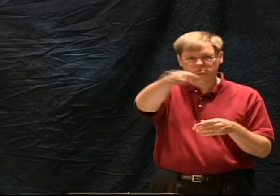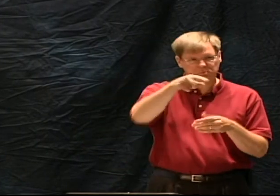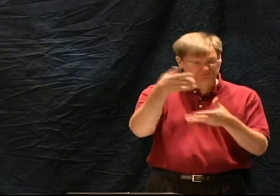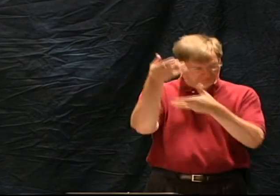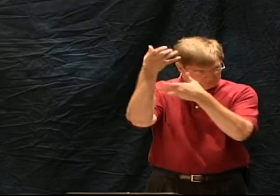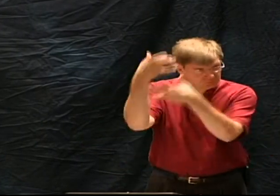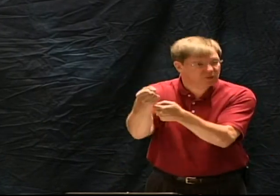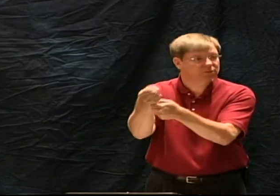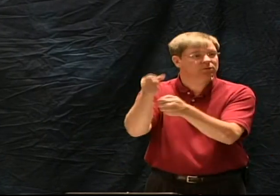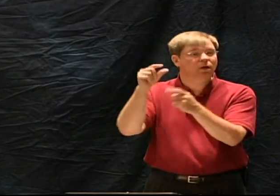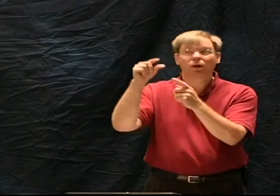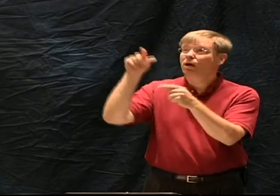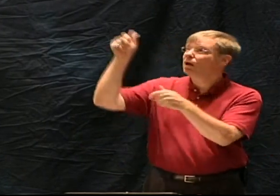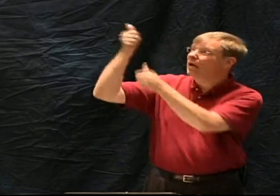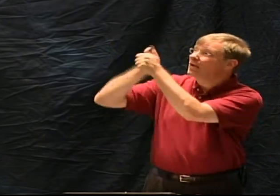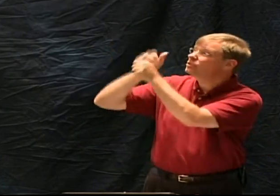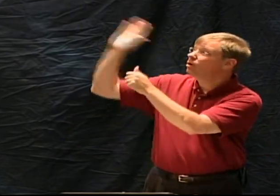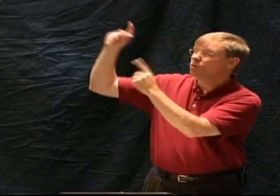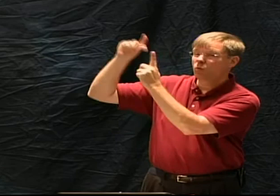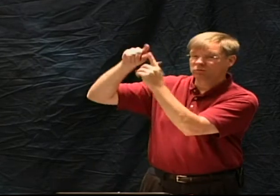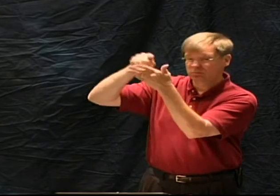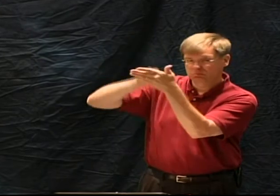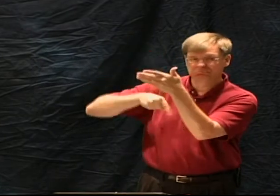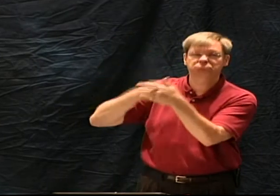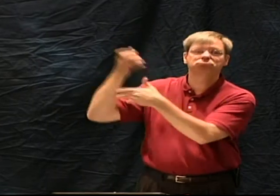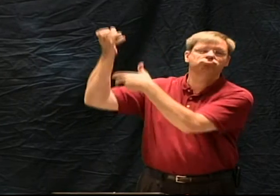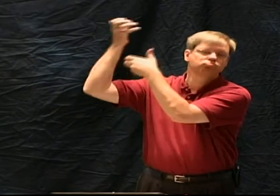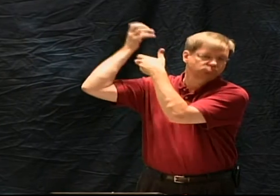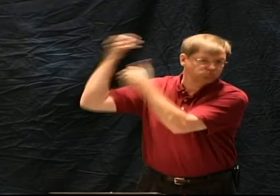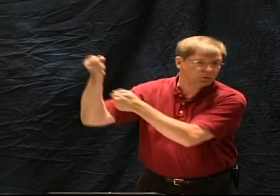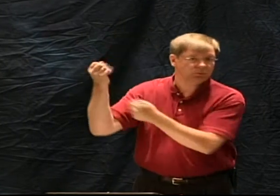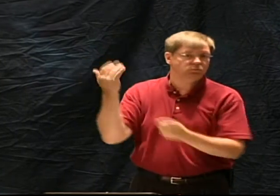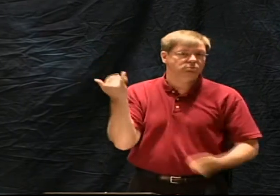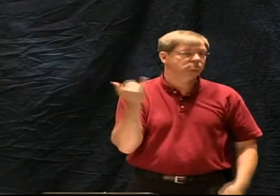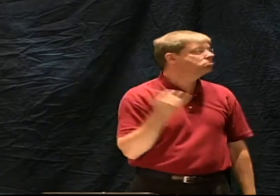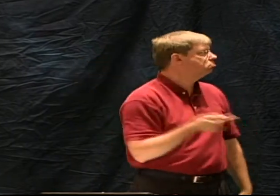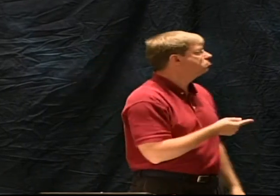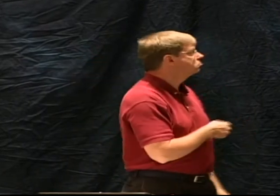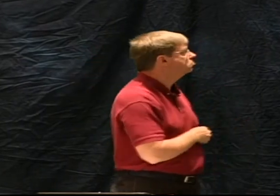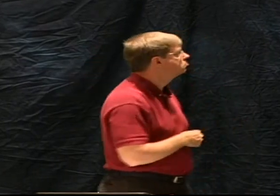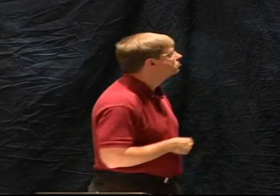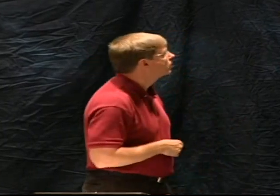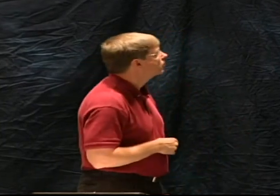we can trust the word of God.